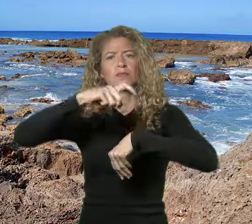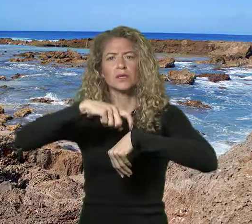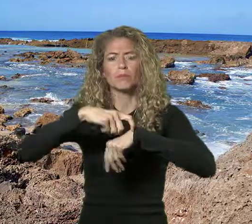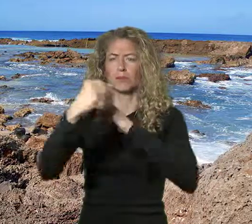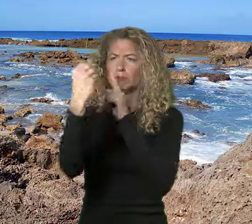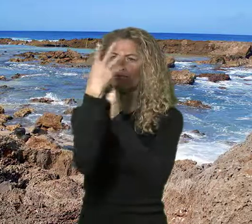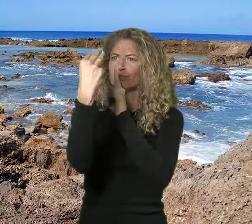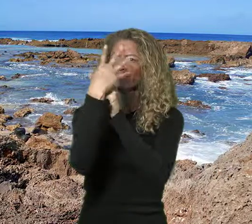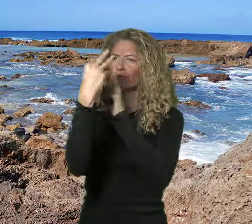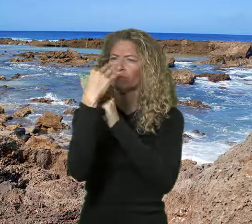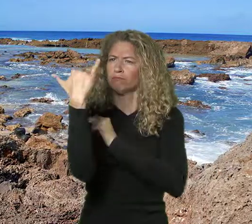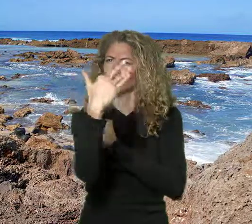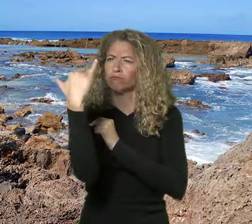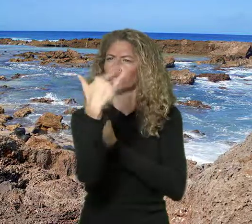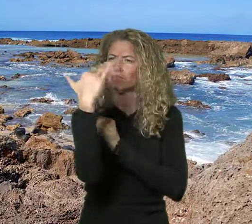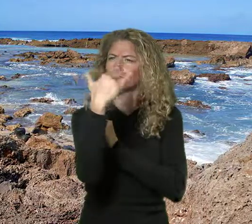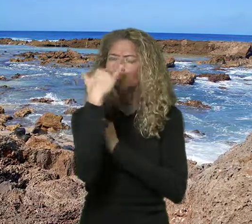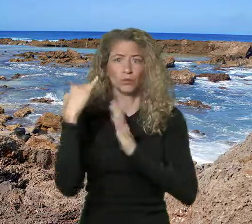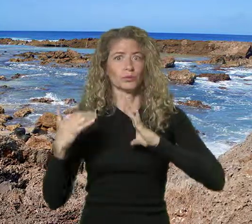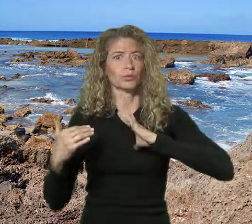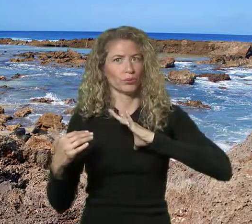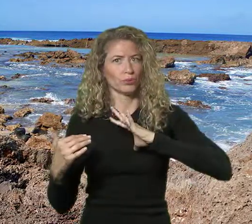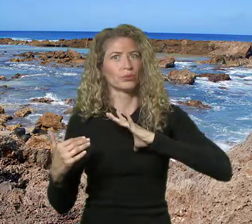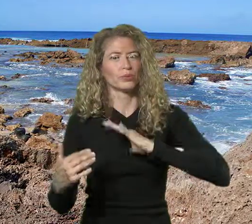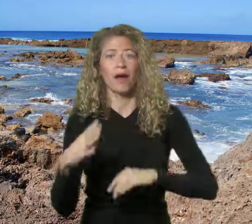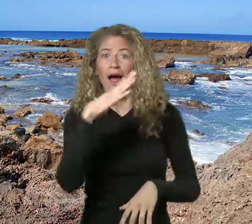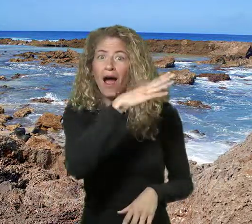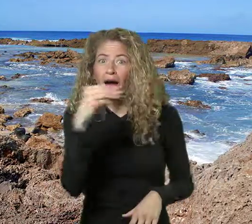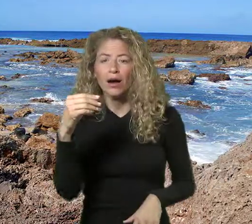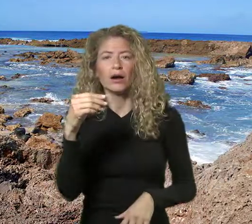fingerspelled words and expressing yourself with fingerspelled words.